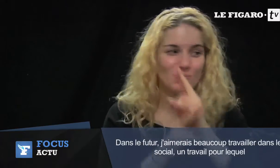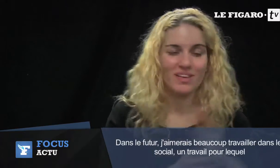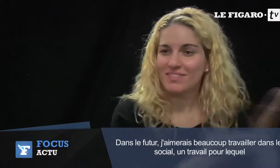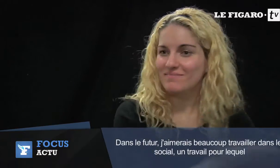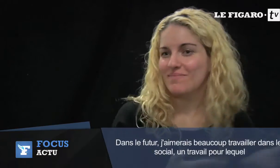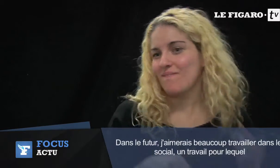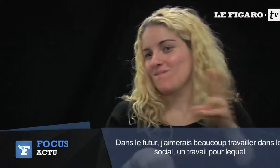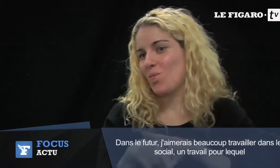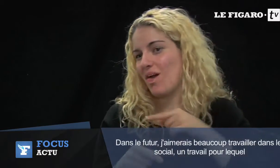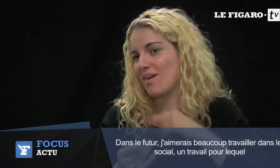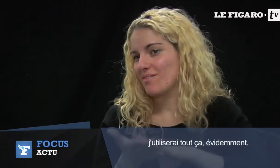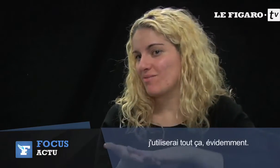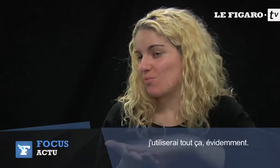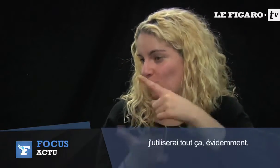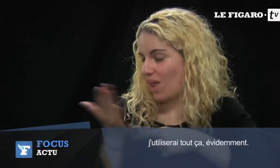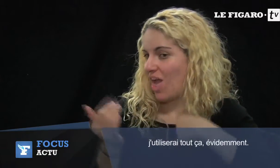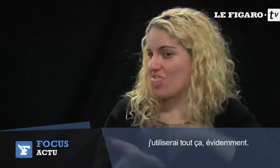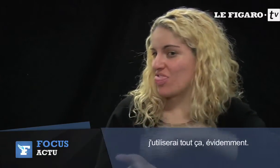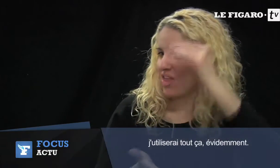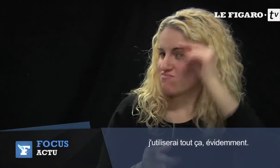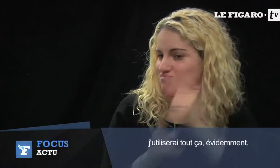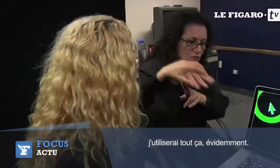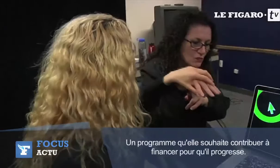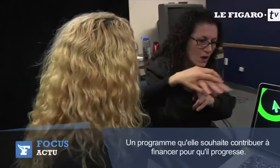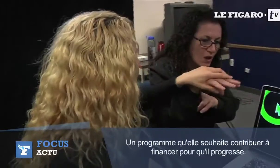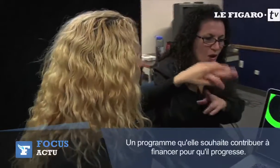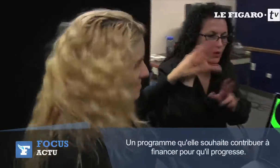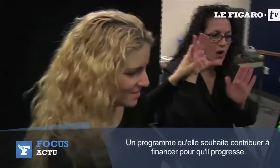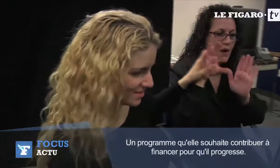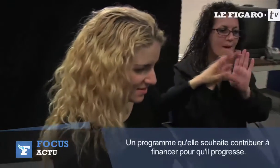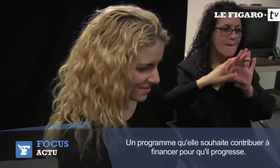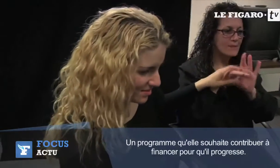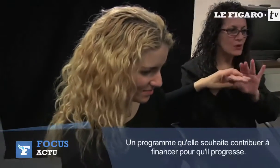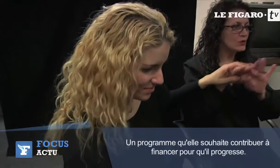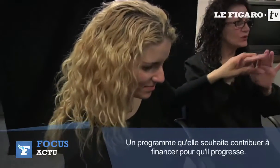worker and I'm gonna be using all this of course help she wants to pay forward